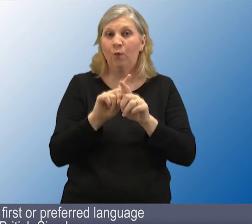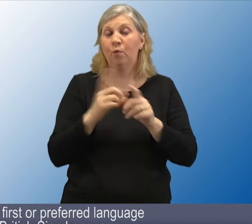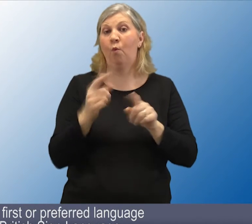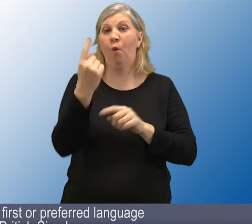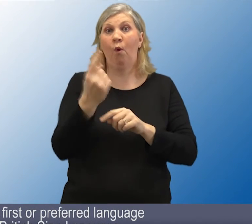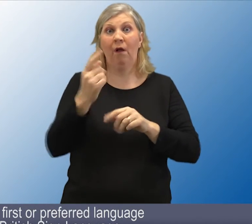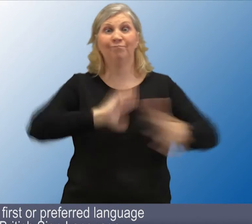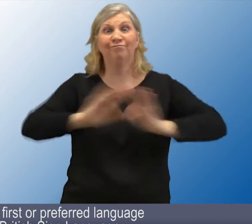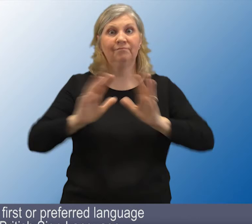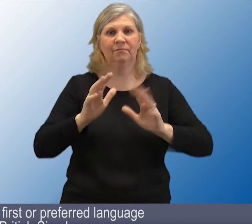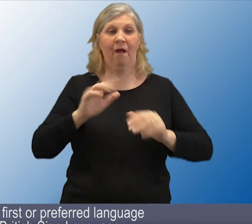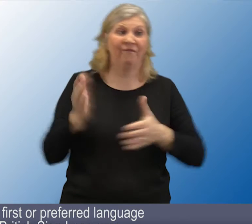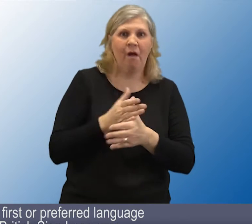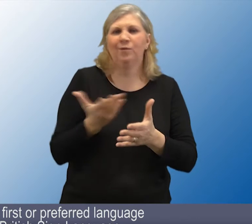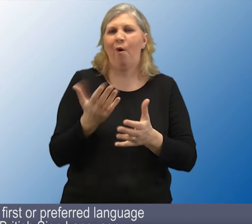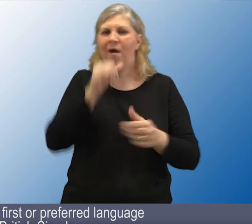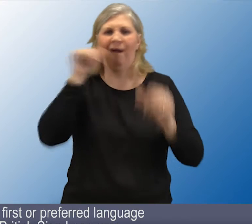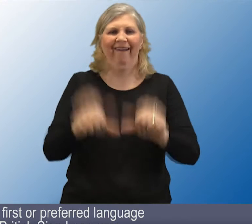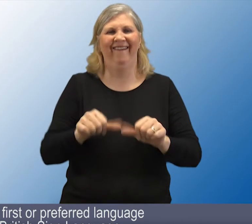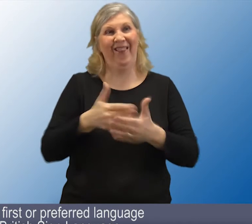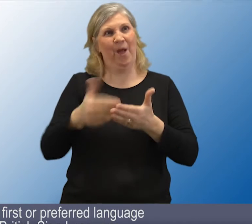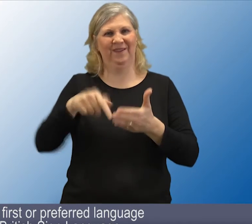Whose first or preferred language is British Sign Language.